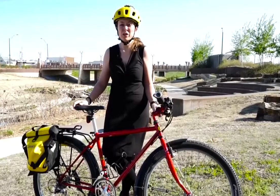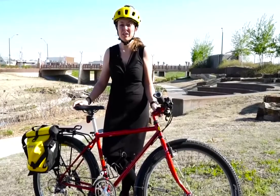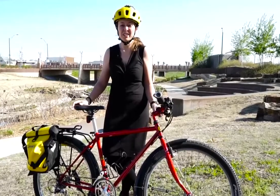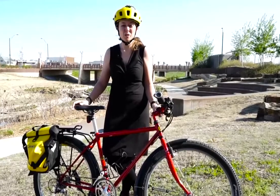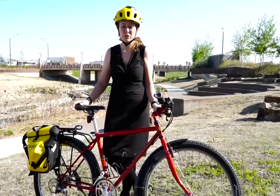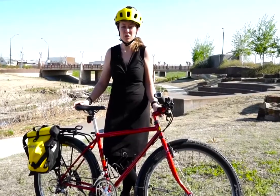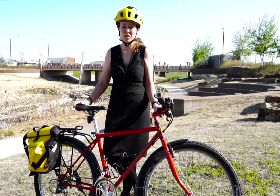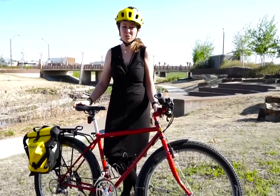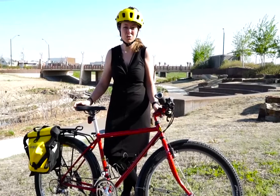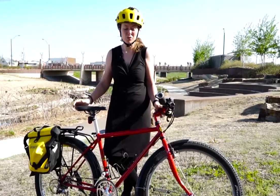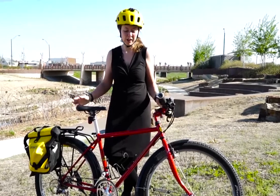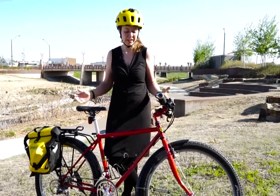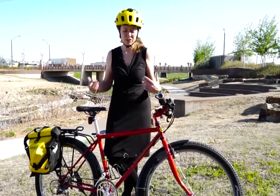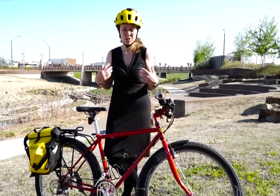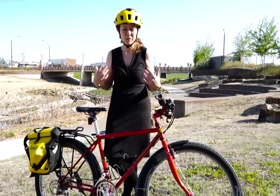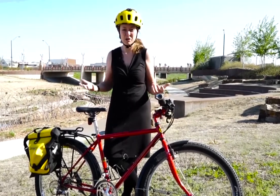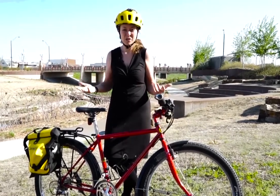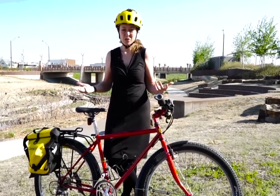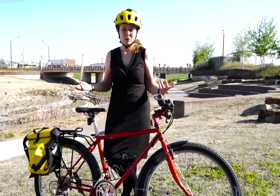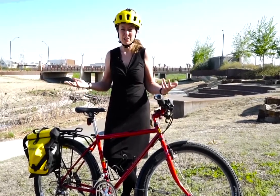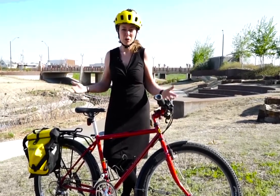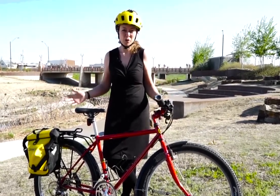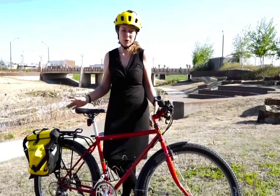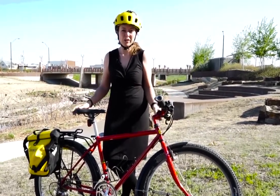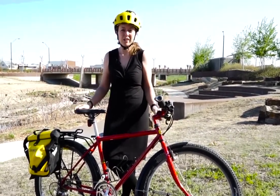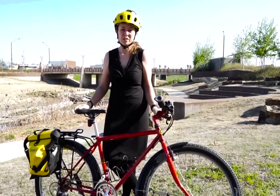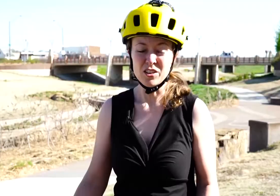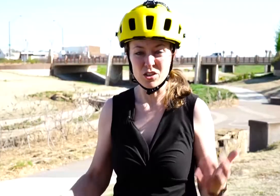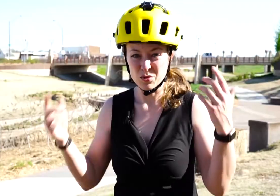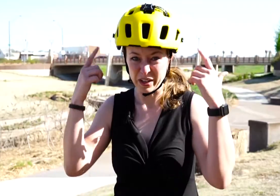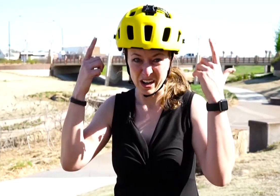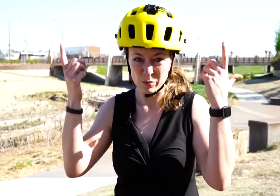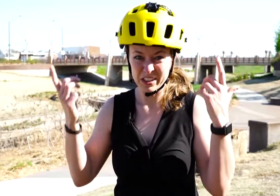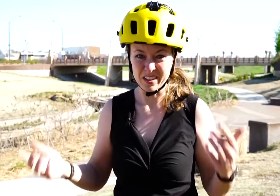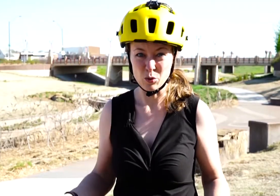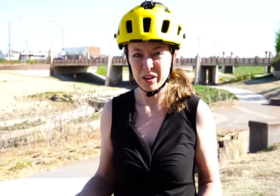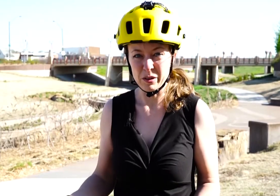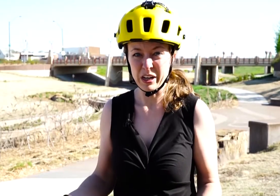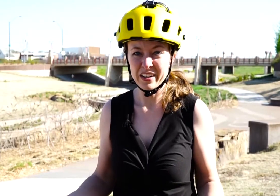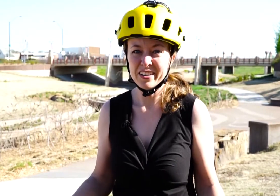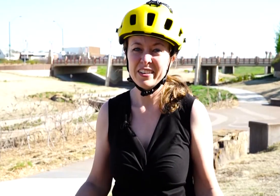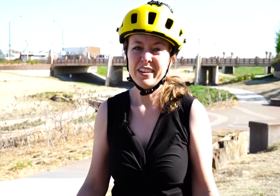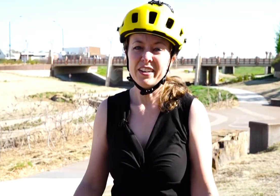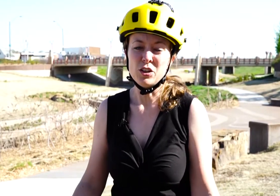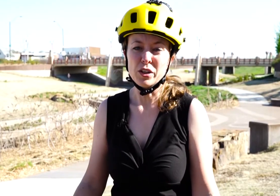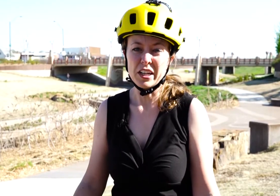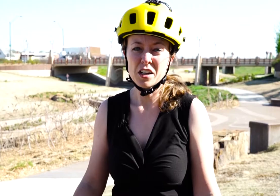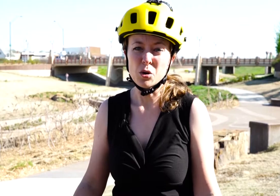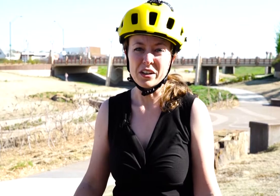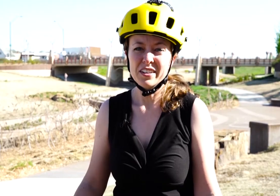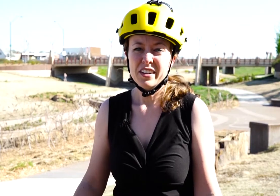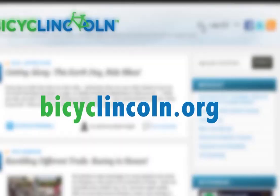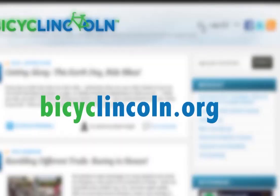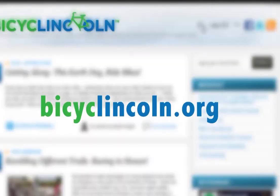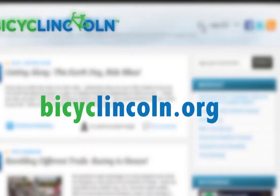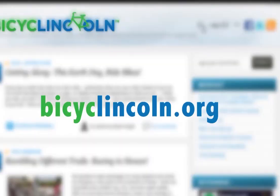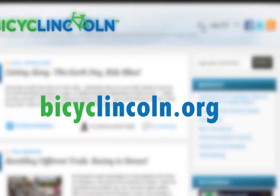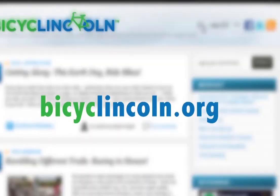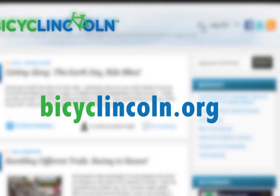wear any special clothes. You can ride in just about whatever you're wearing. You just want a helmet and a working bike, and you can get going. Check out the